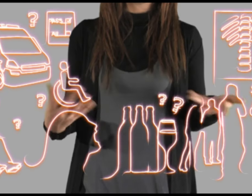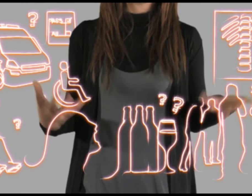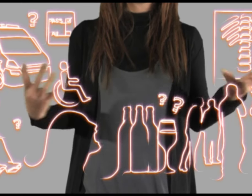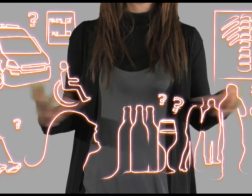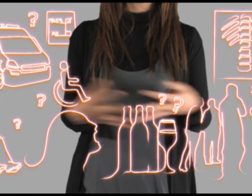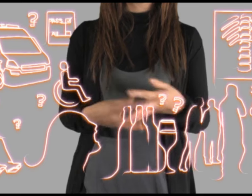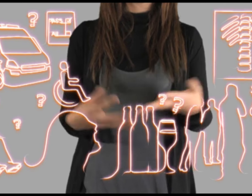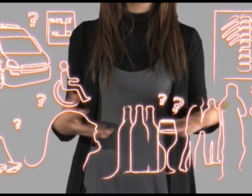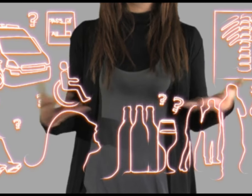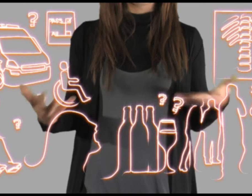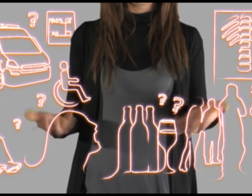I don't know.